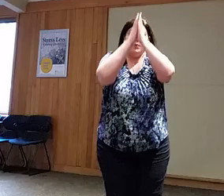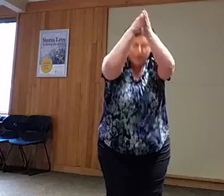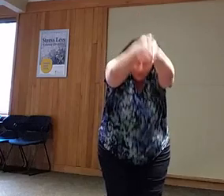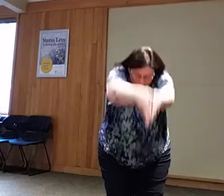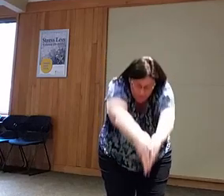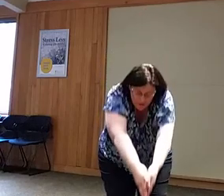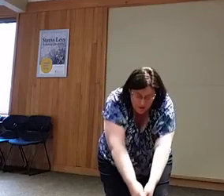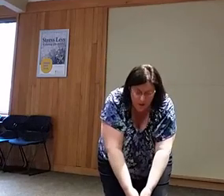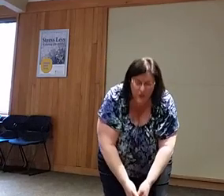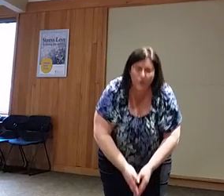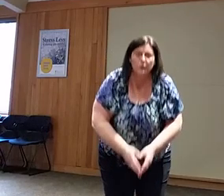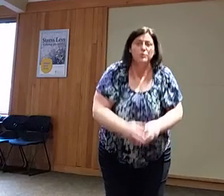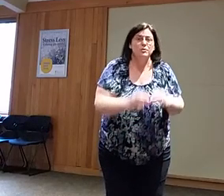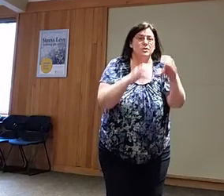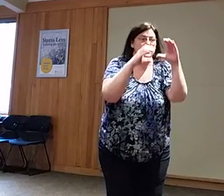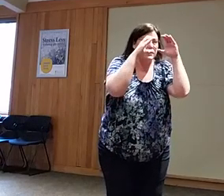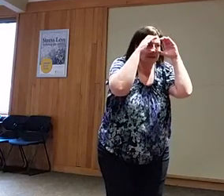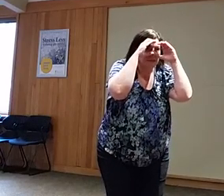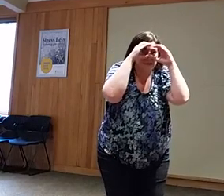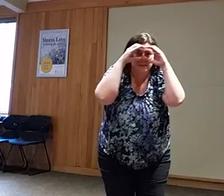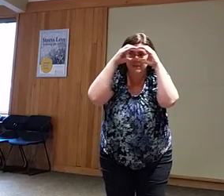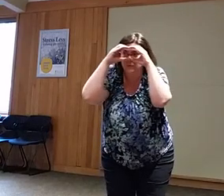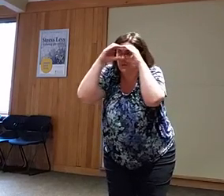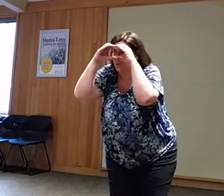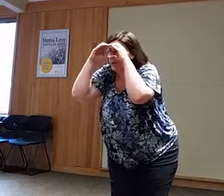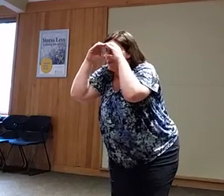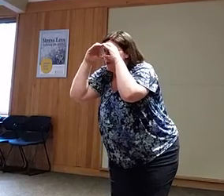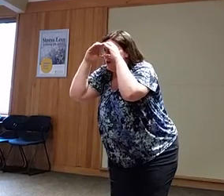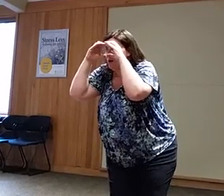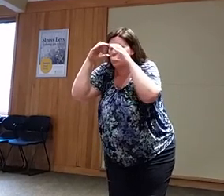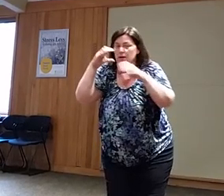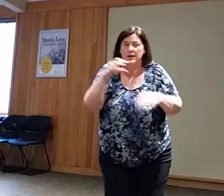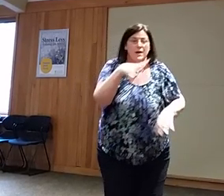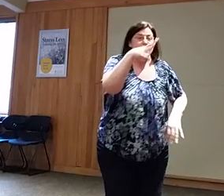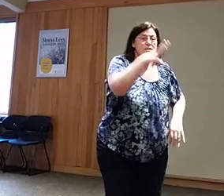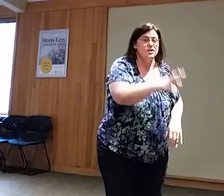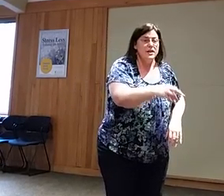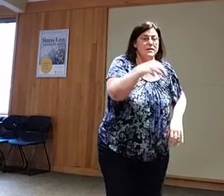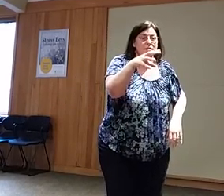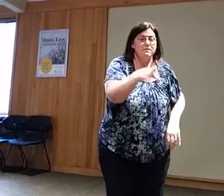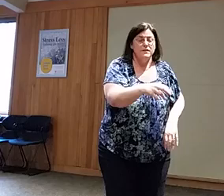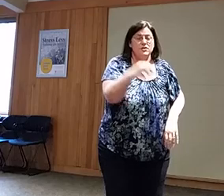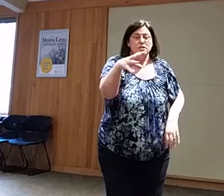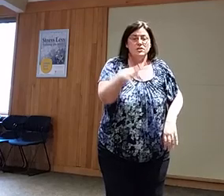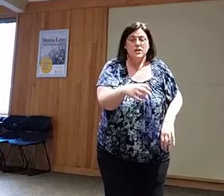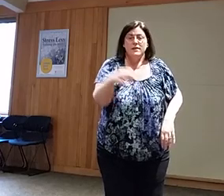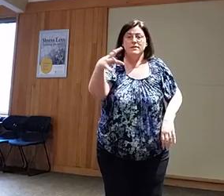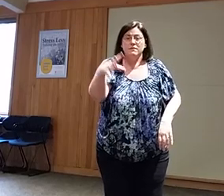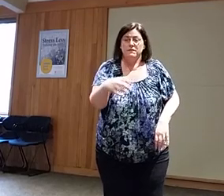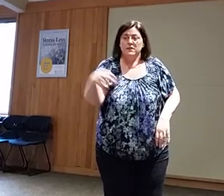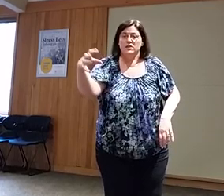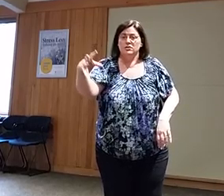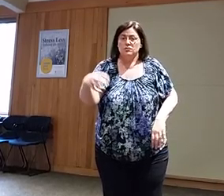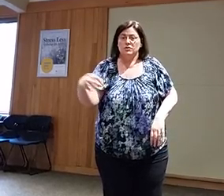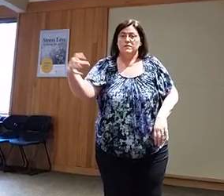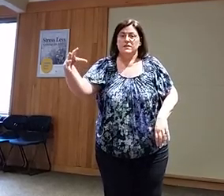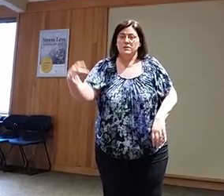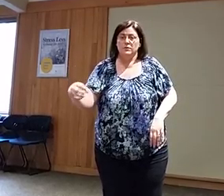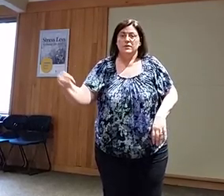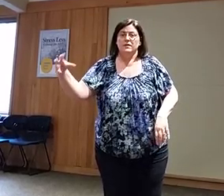We dove in the ocean and this is what we saw, a jellyfish, a jellyfish, drifting with